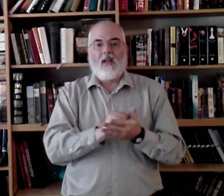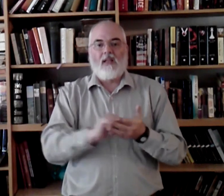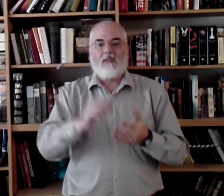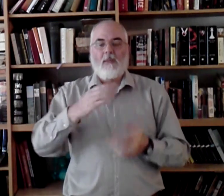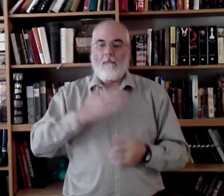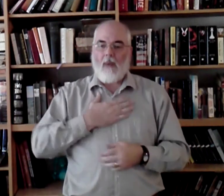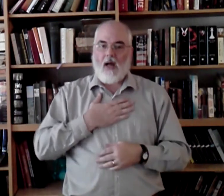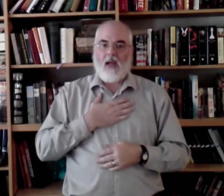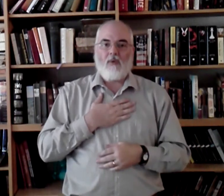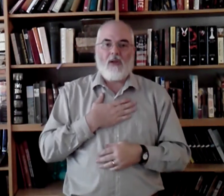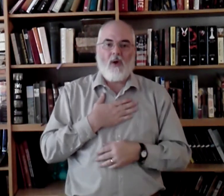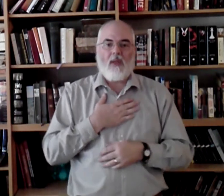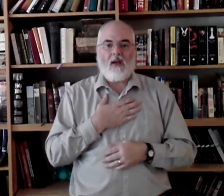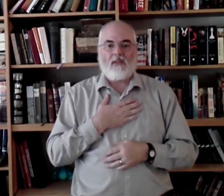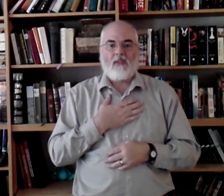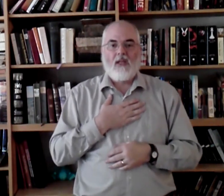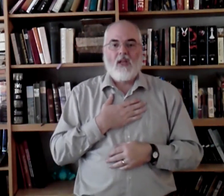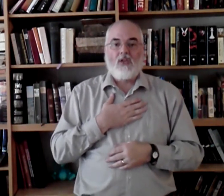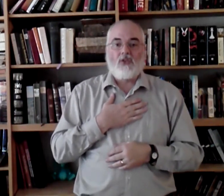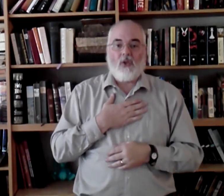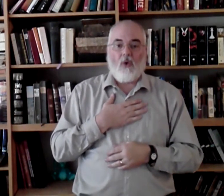Cleanse. My, we know that. Soul.